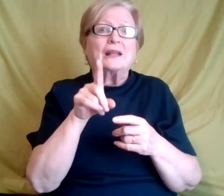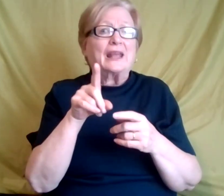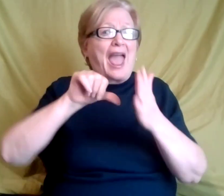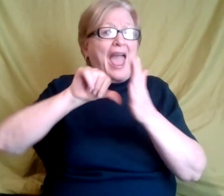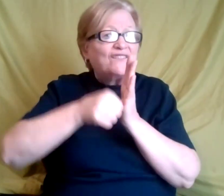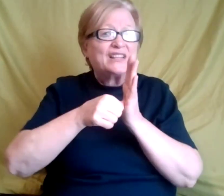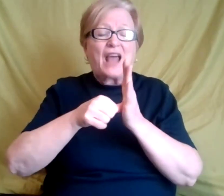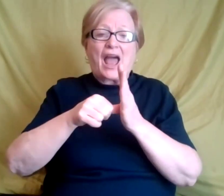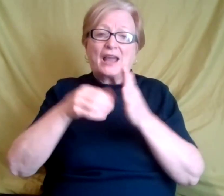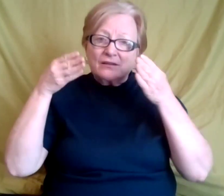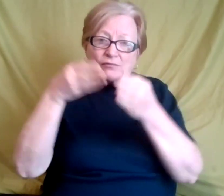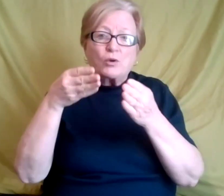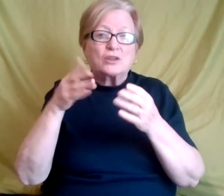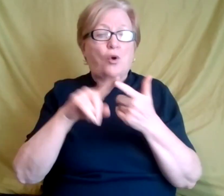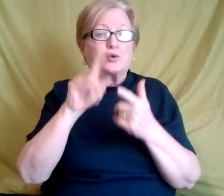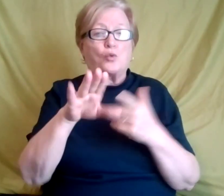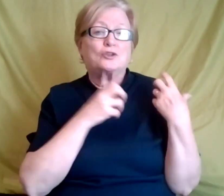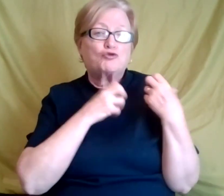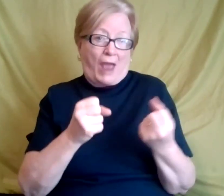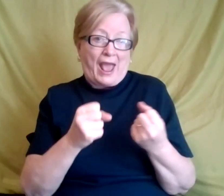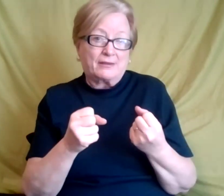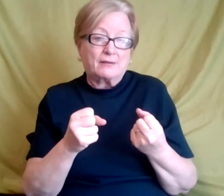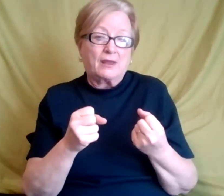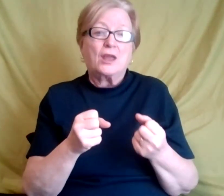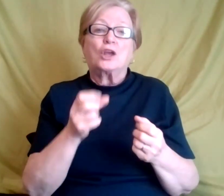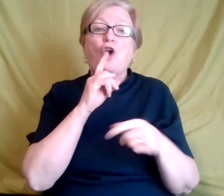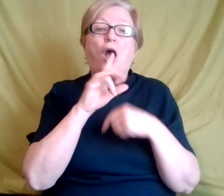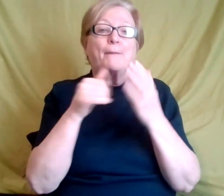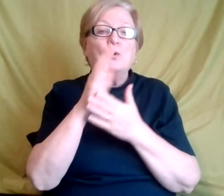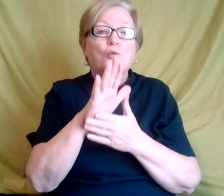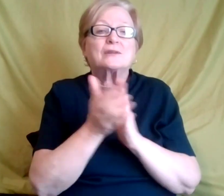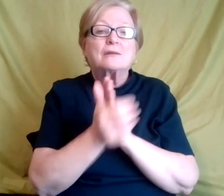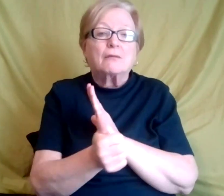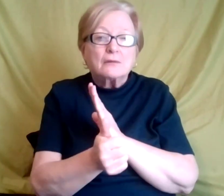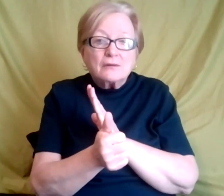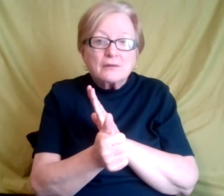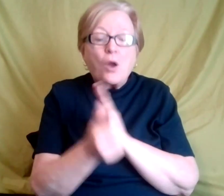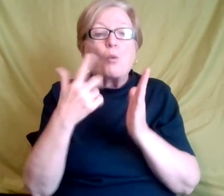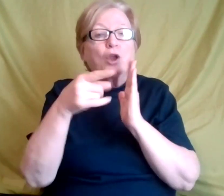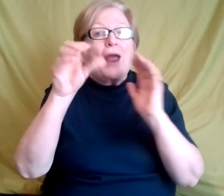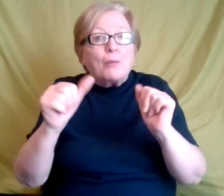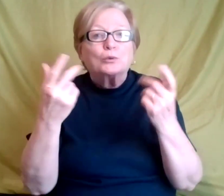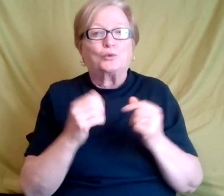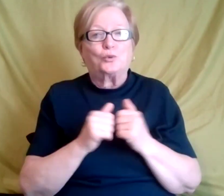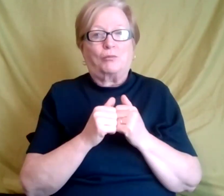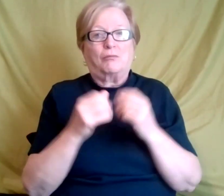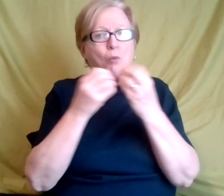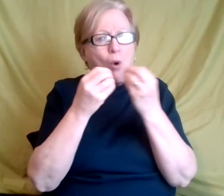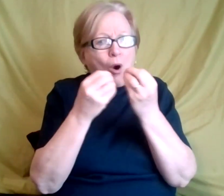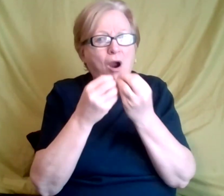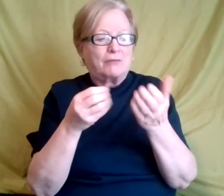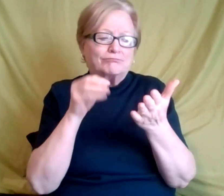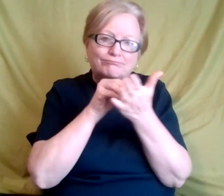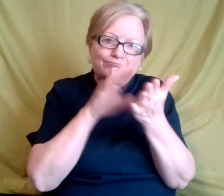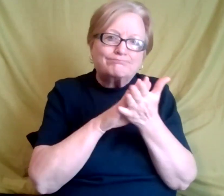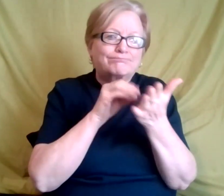in terms of skills base, talk about your skills, what you're able to do. And then again, we